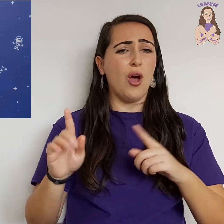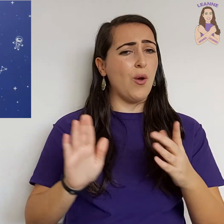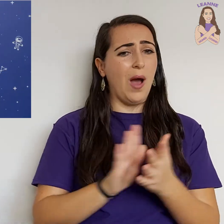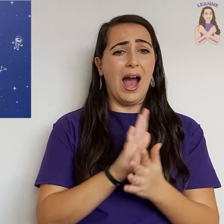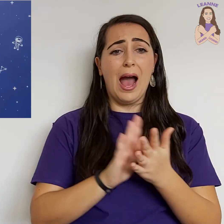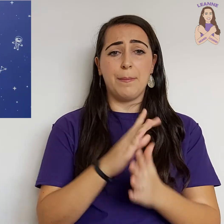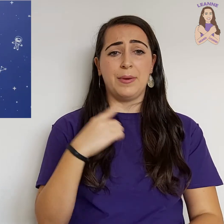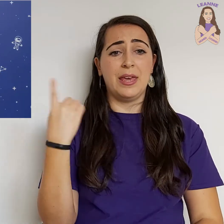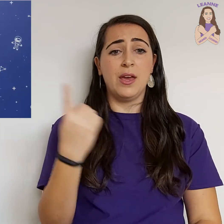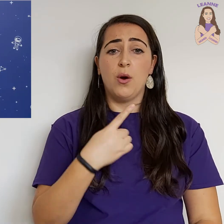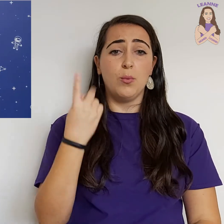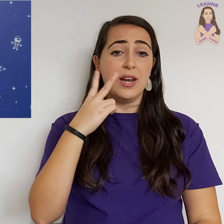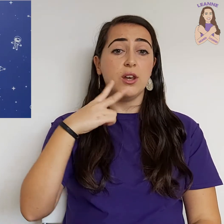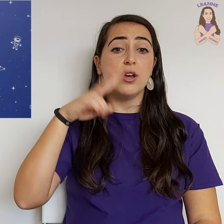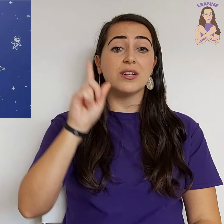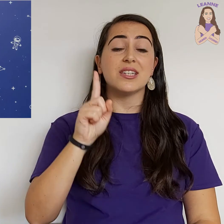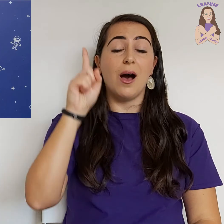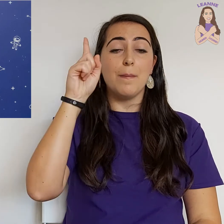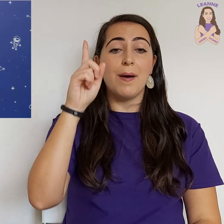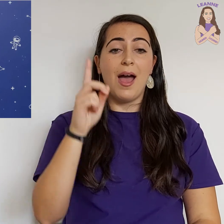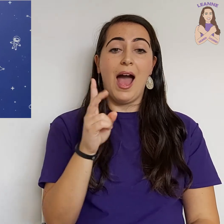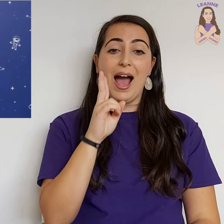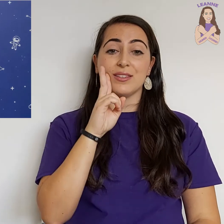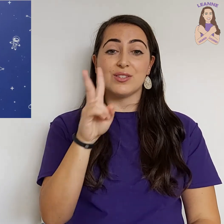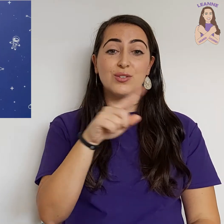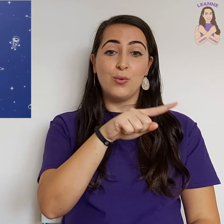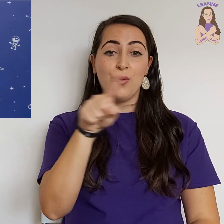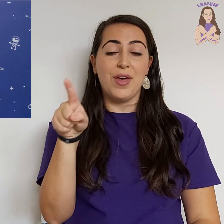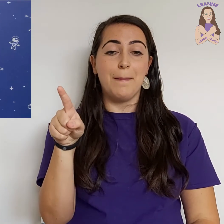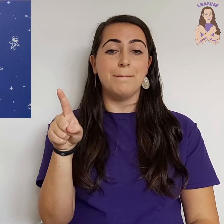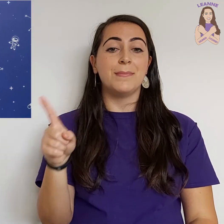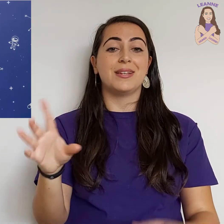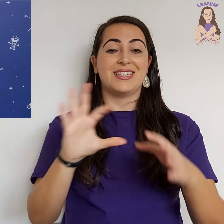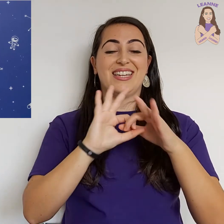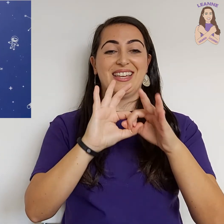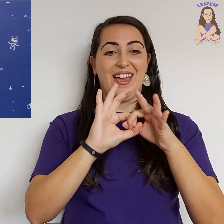happy we looked up and saw them together.